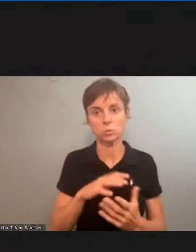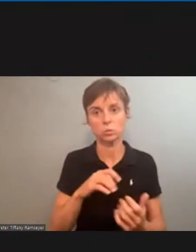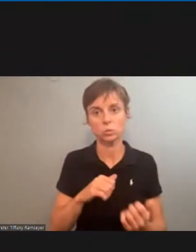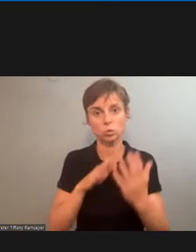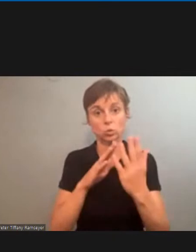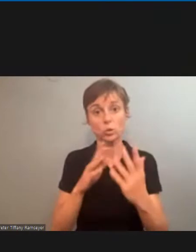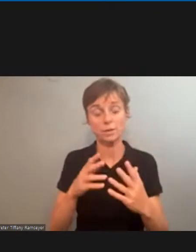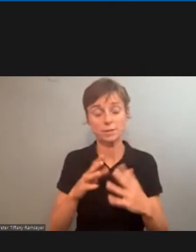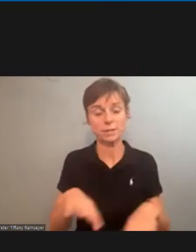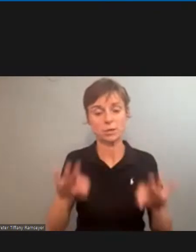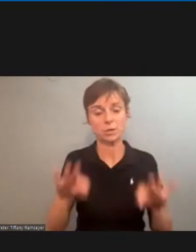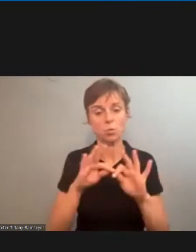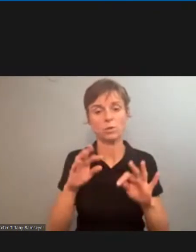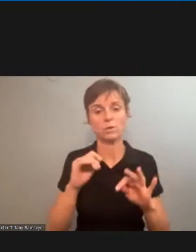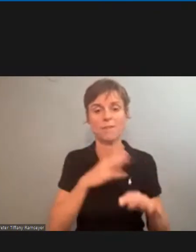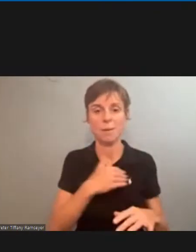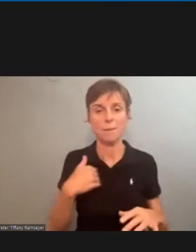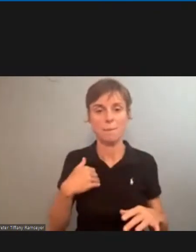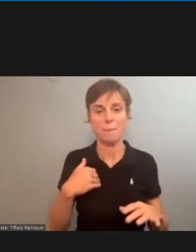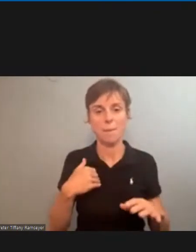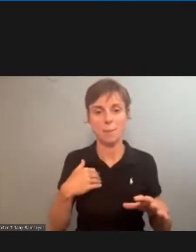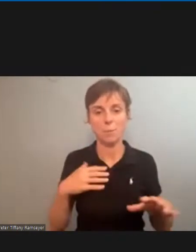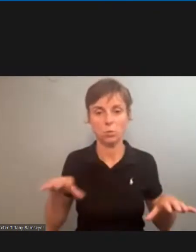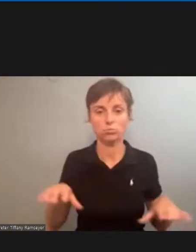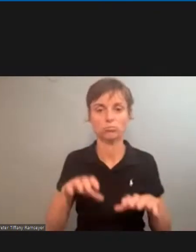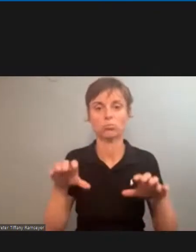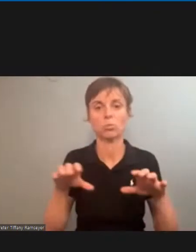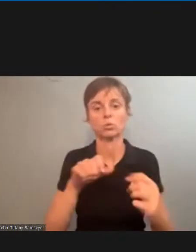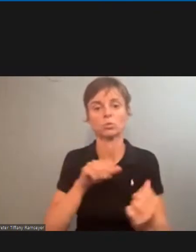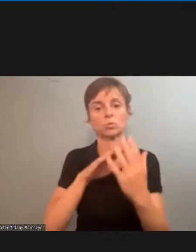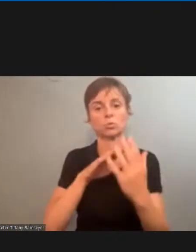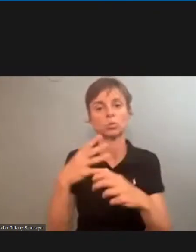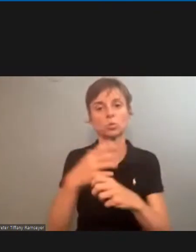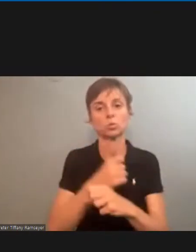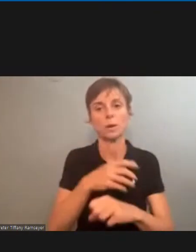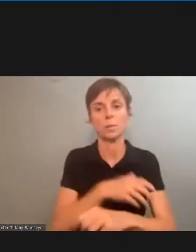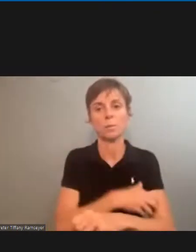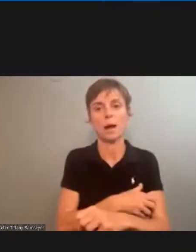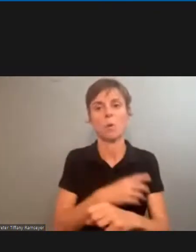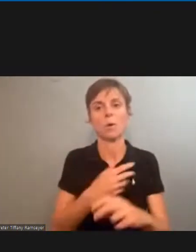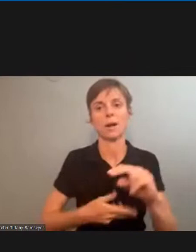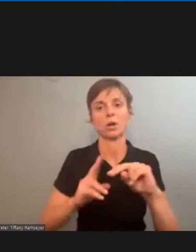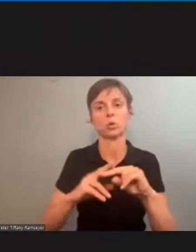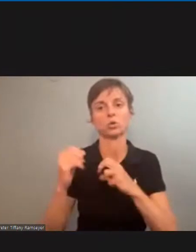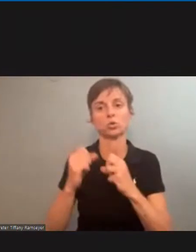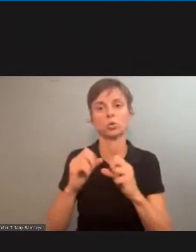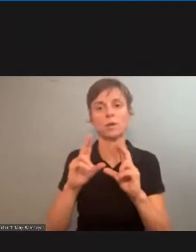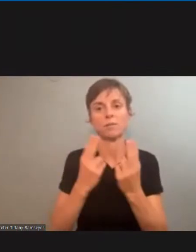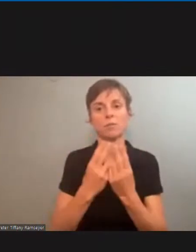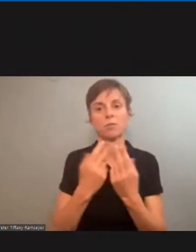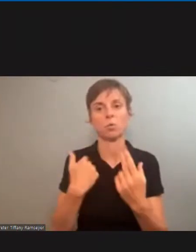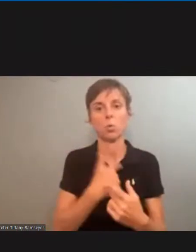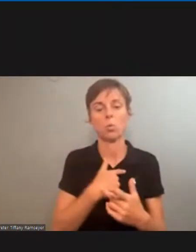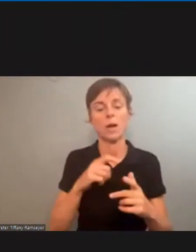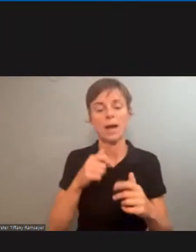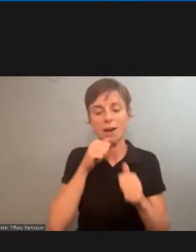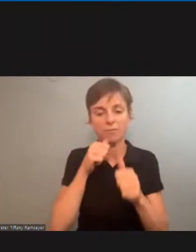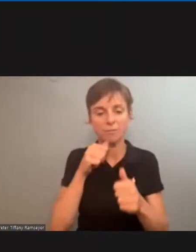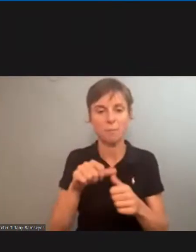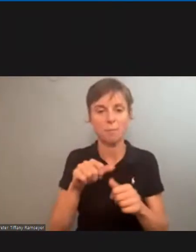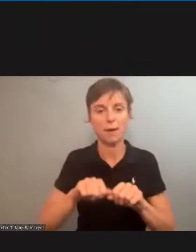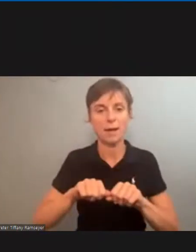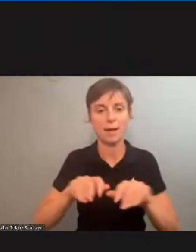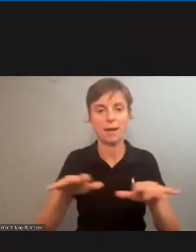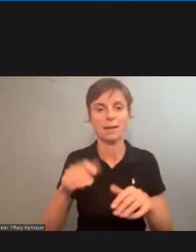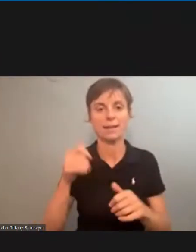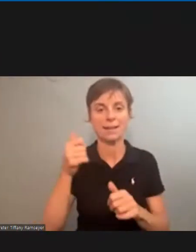mobilization approach to winning power and building the strength of our union we have nailed each member directly